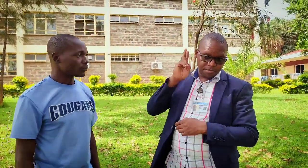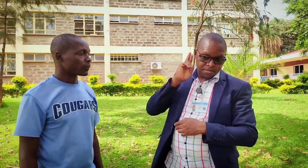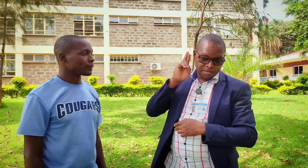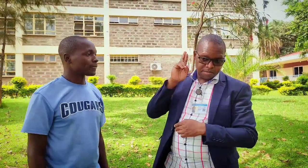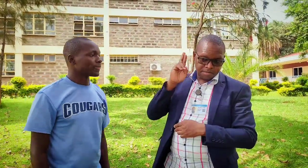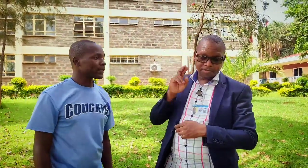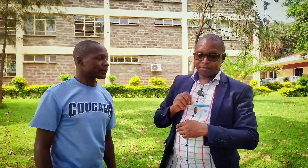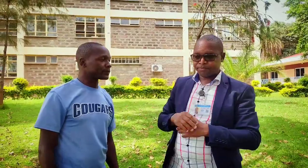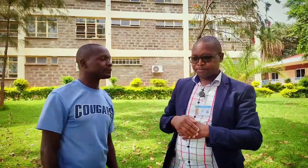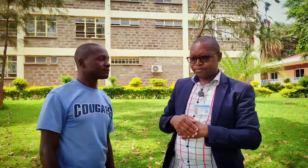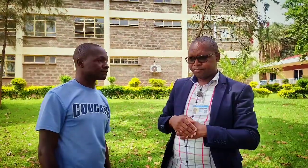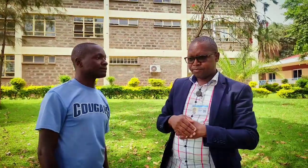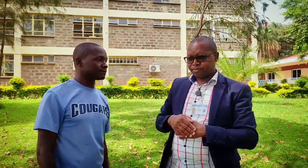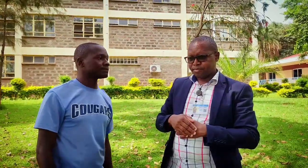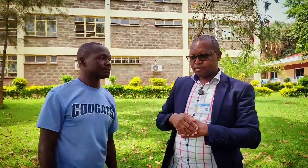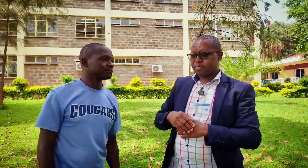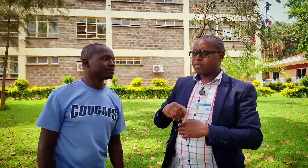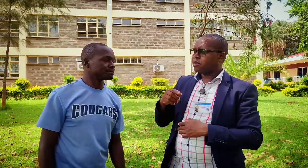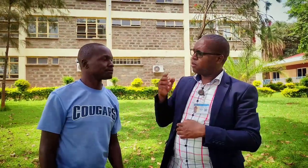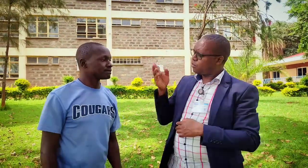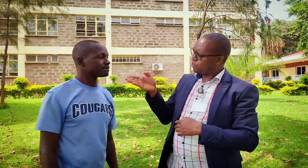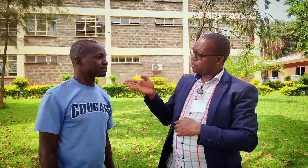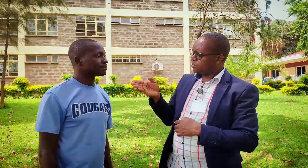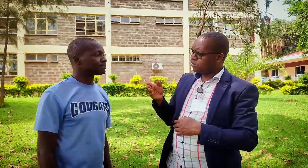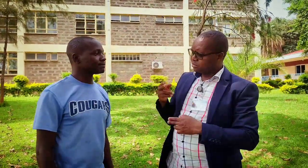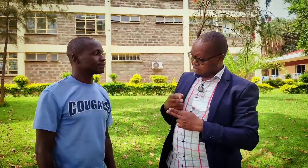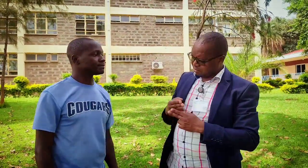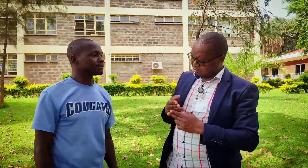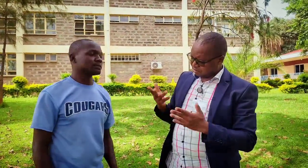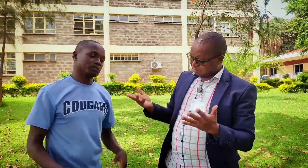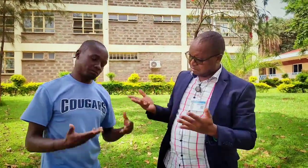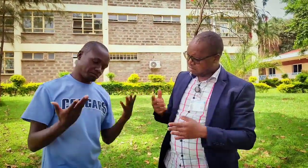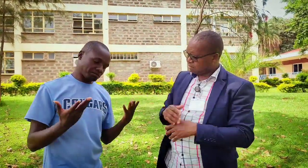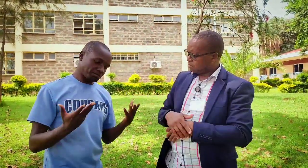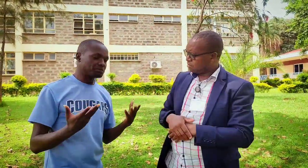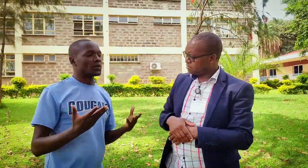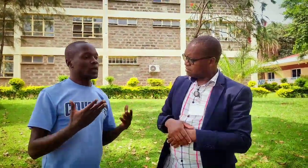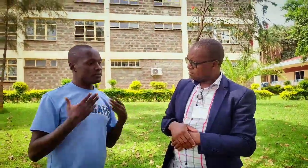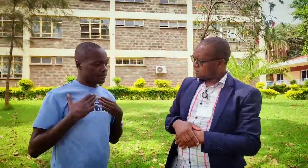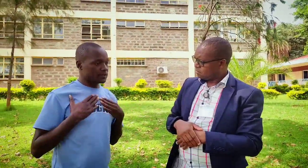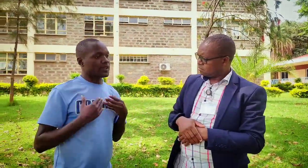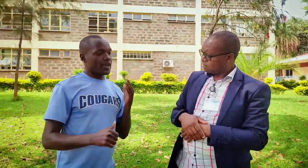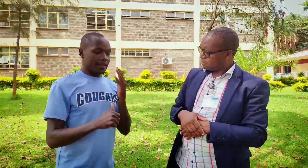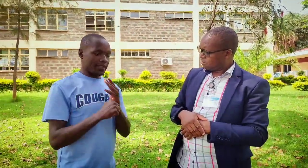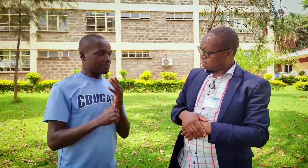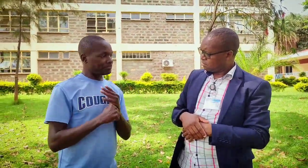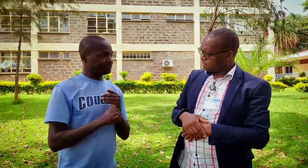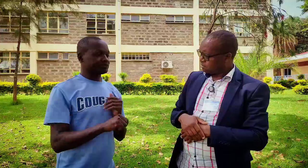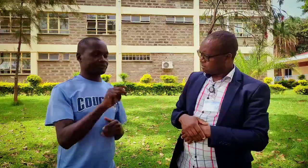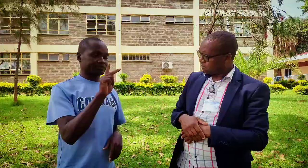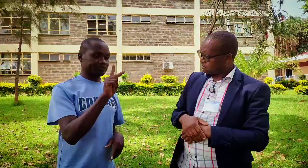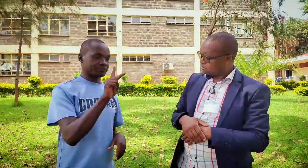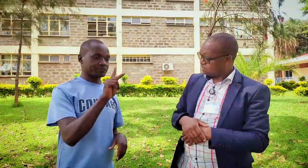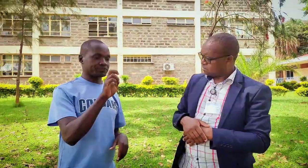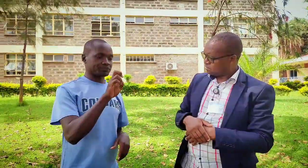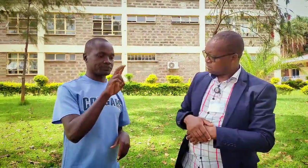Nicholas and you what's your sign my name is Kevin